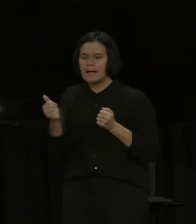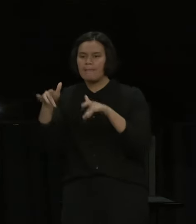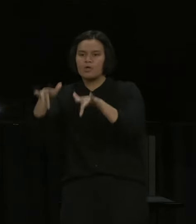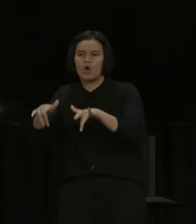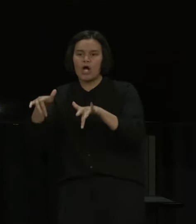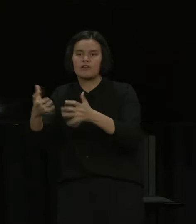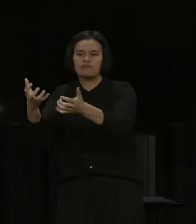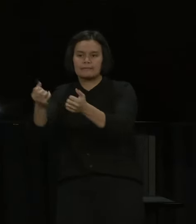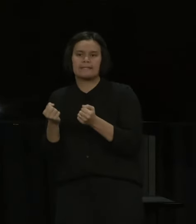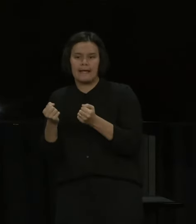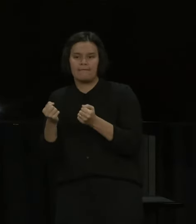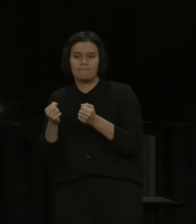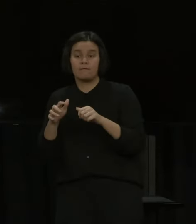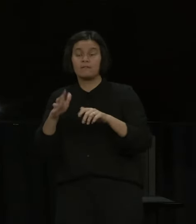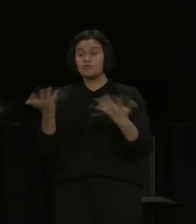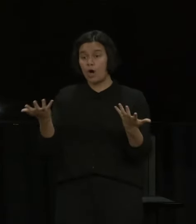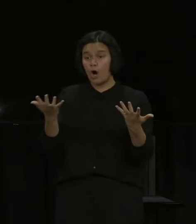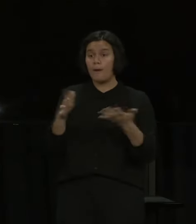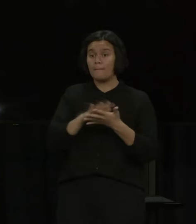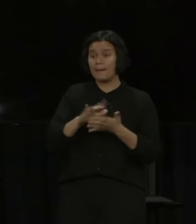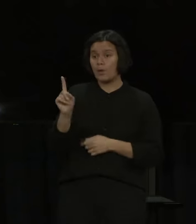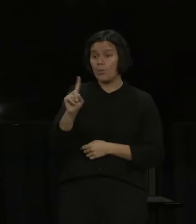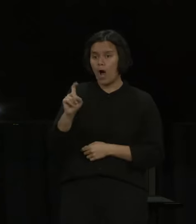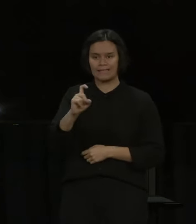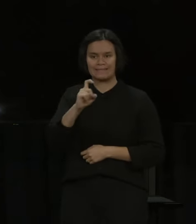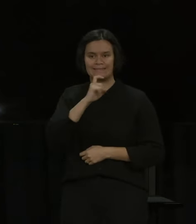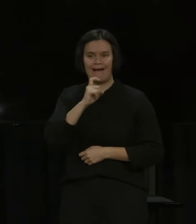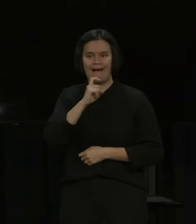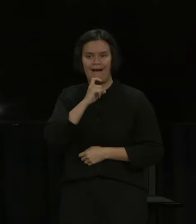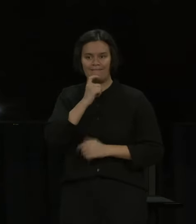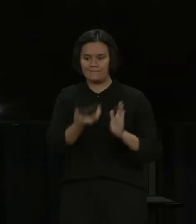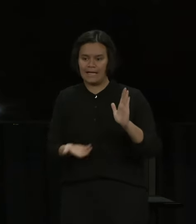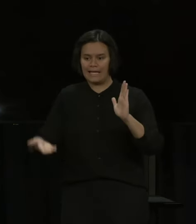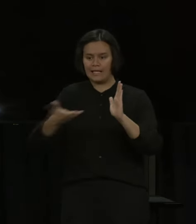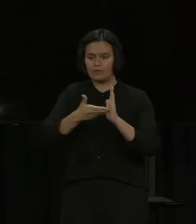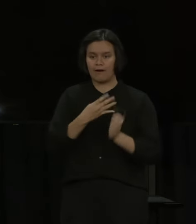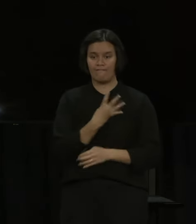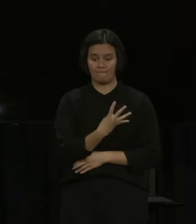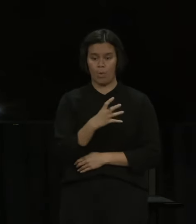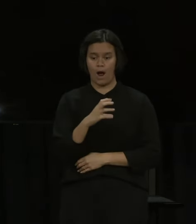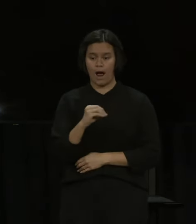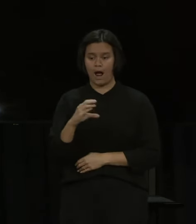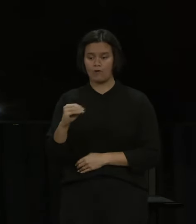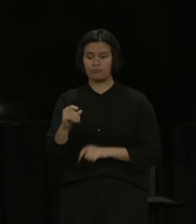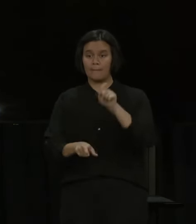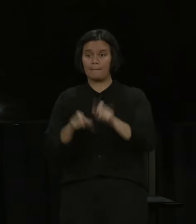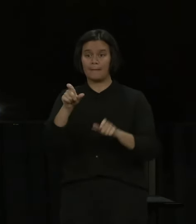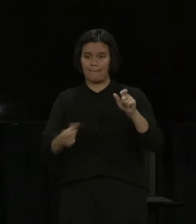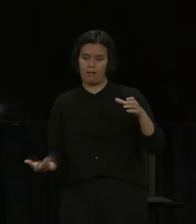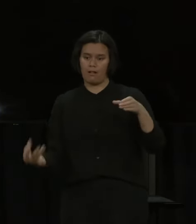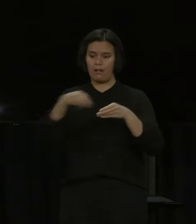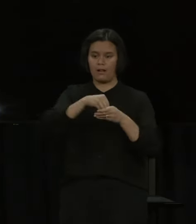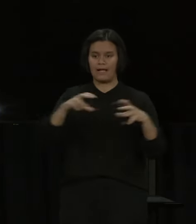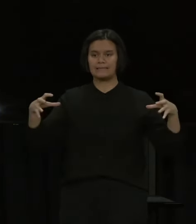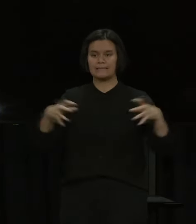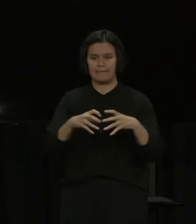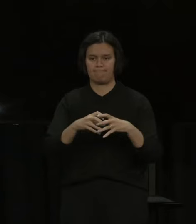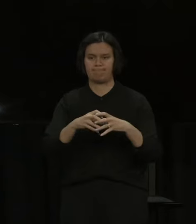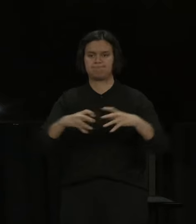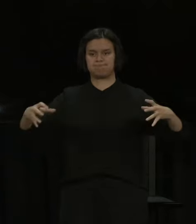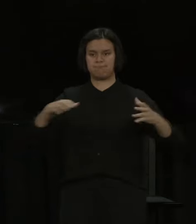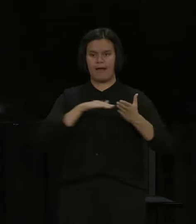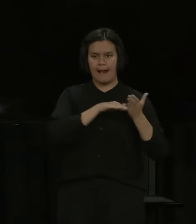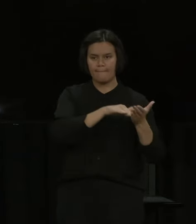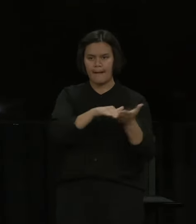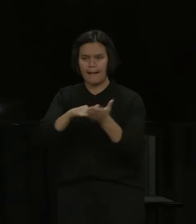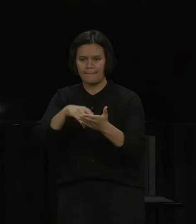We've got an extra 400 people working in the processing team now that have been brought on stream to help with that. For about 90